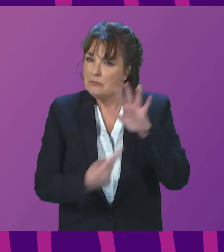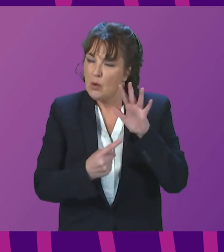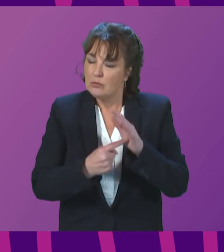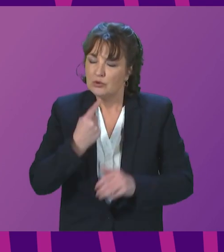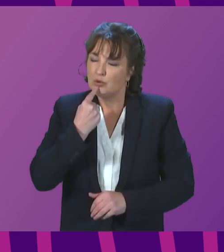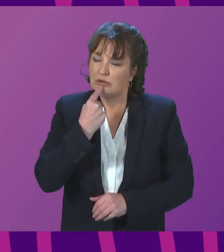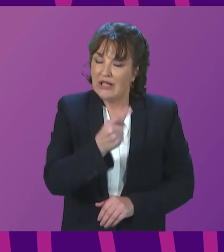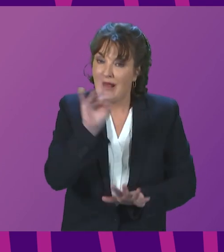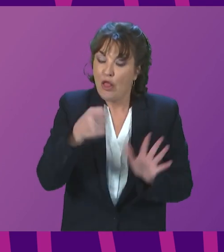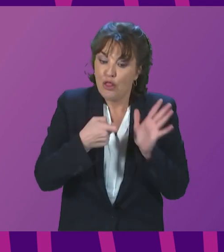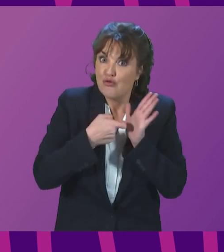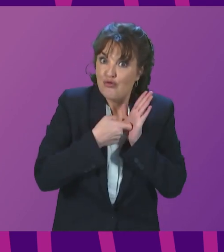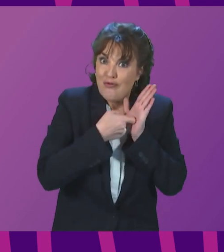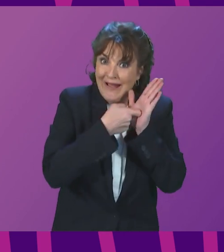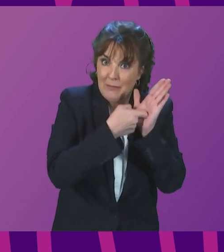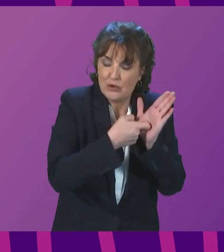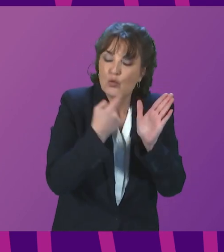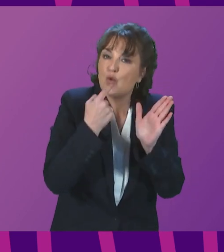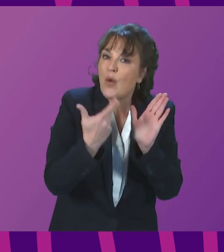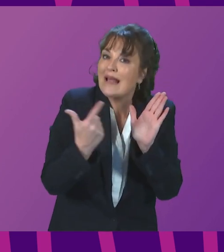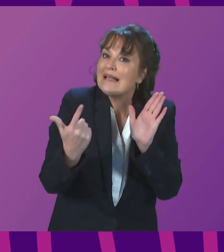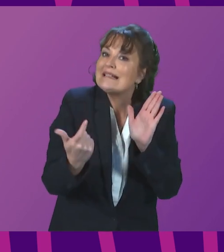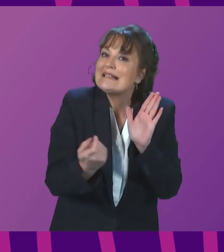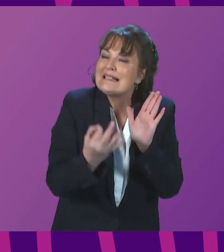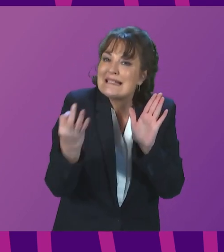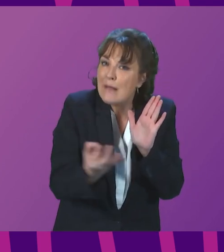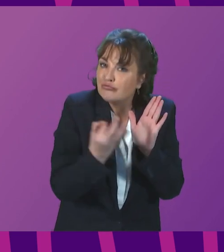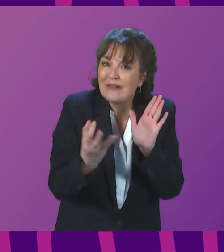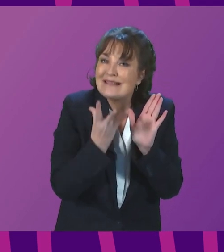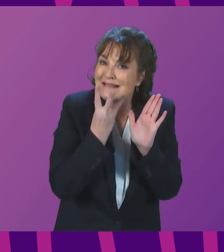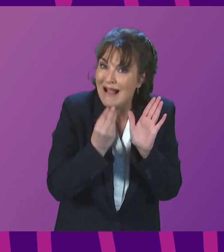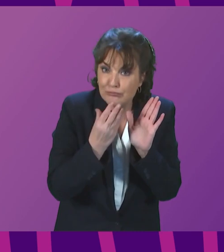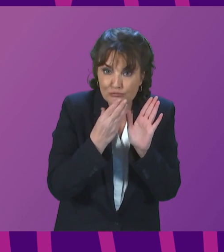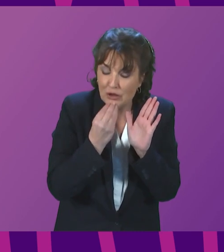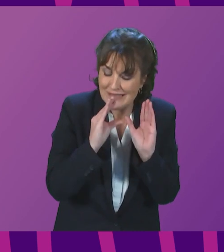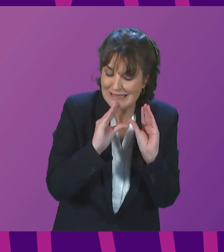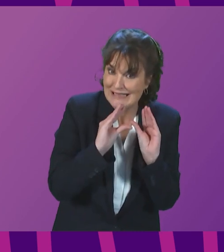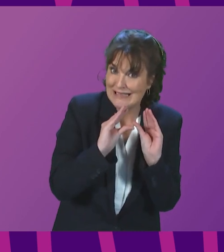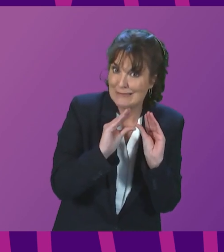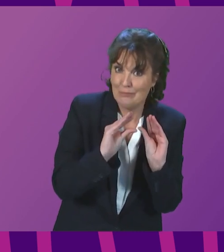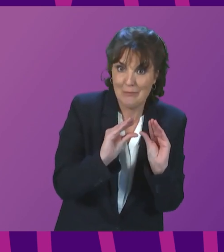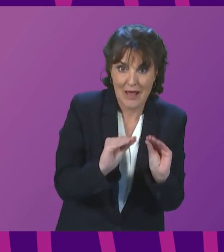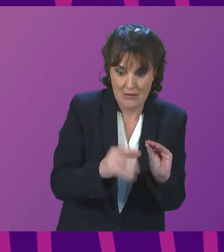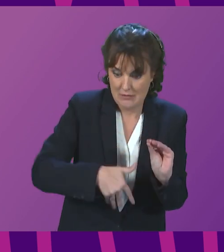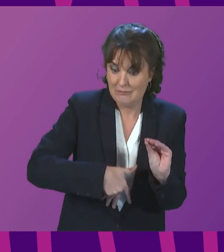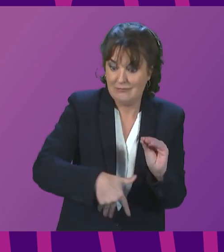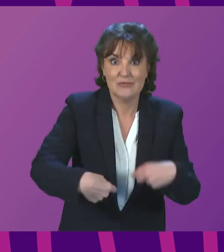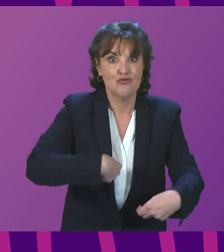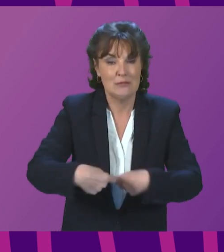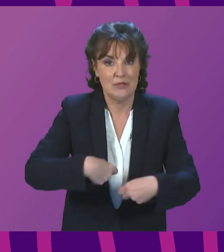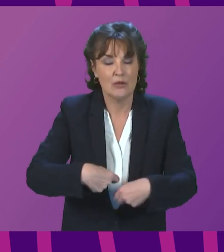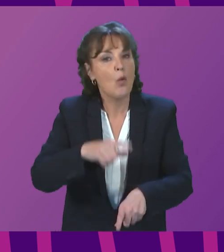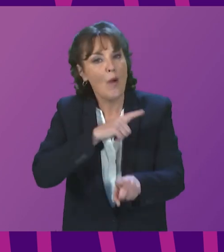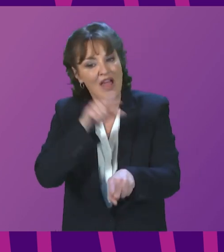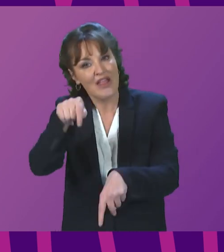temporarily defer fertility treatment for women not fully vaccinated was taken as a clinical decision in response to emerging